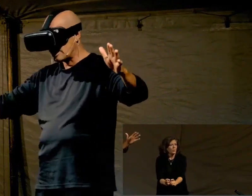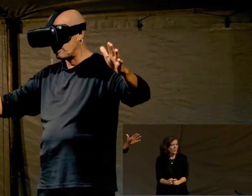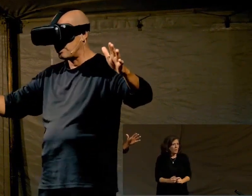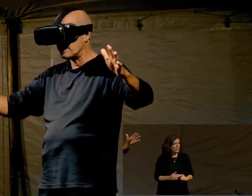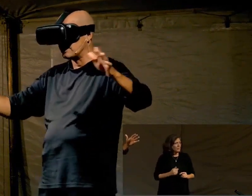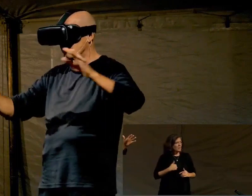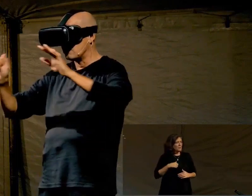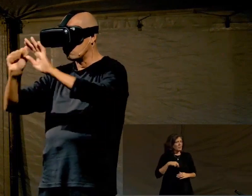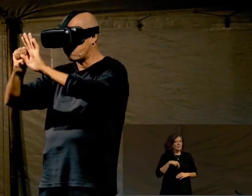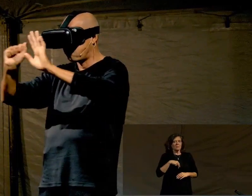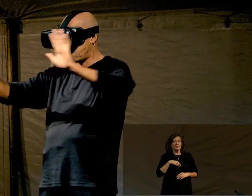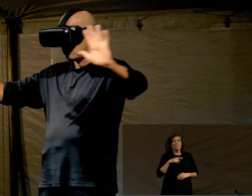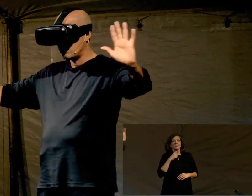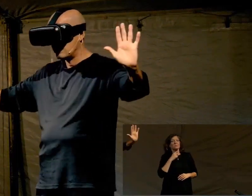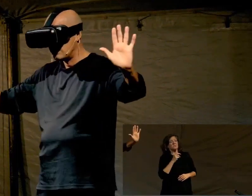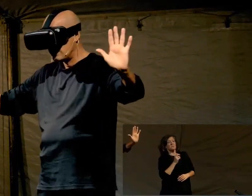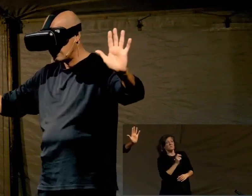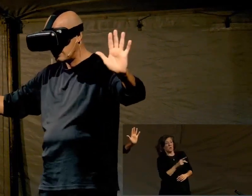Press the button.